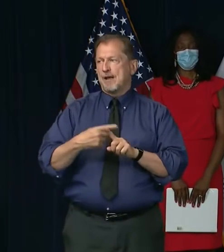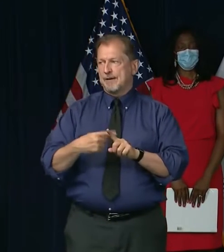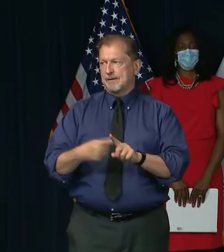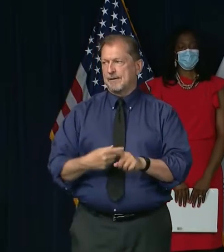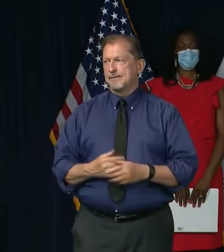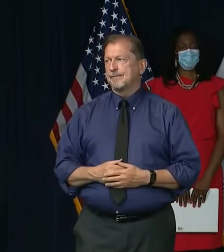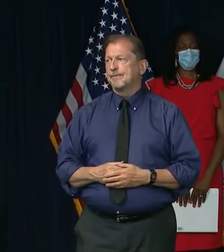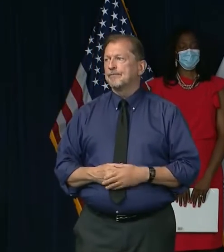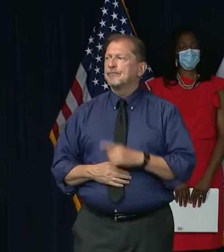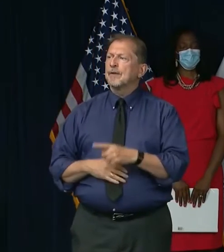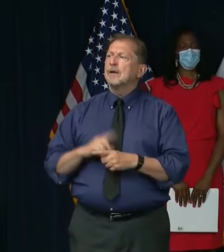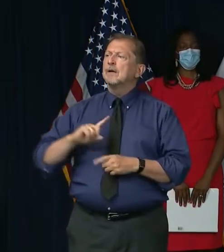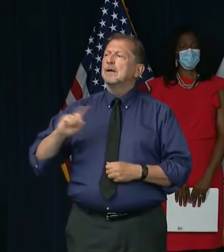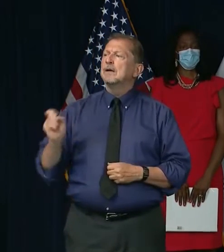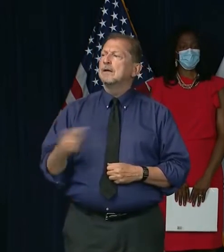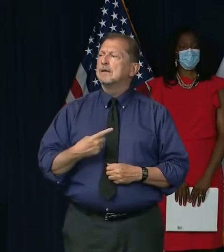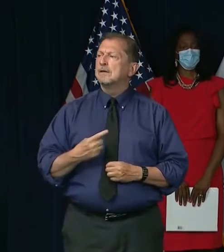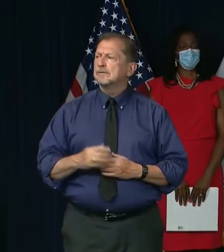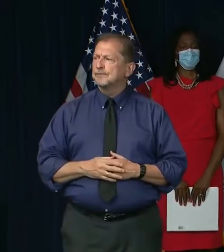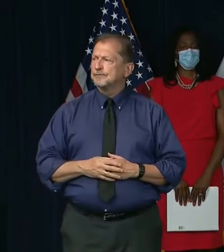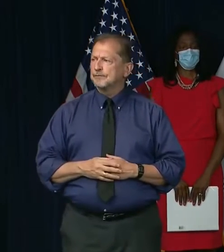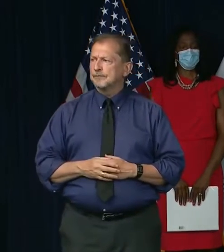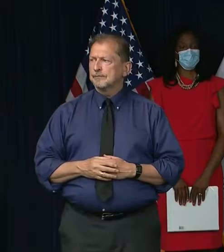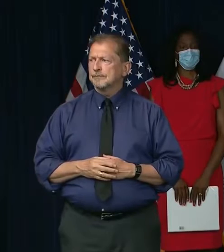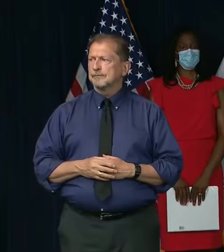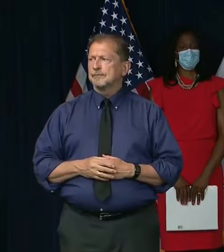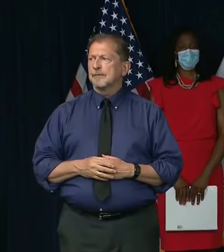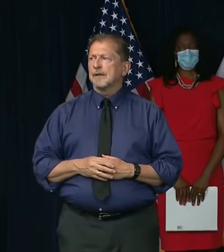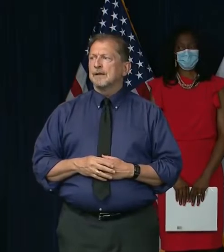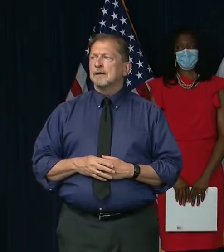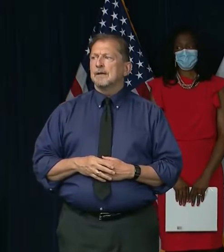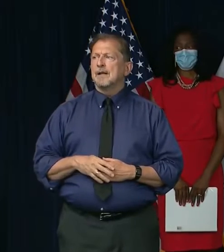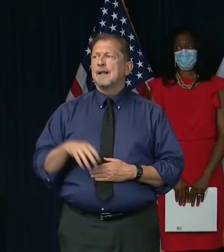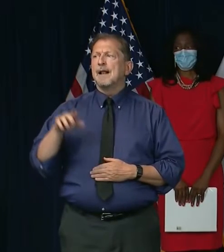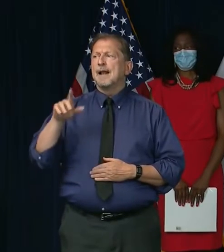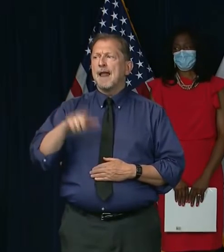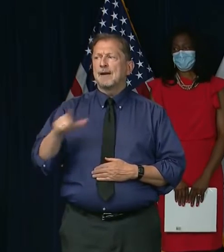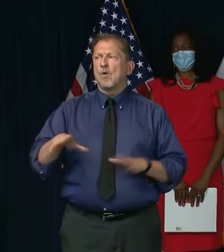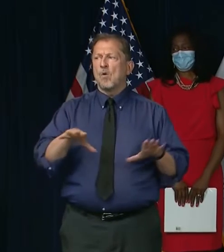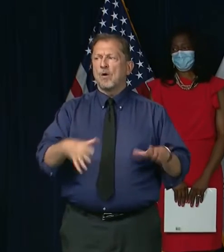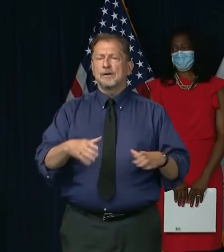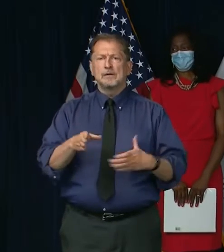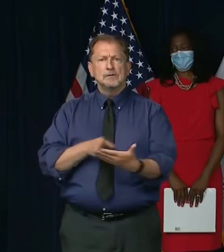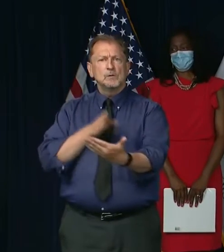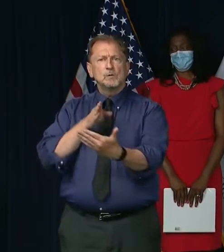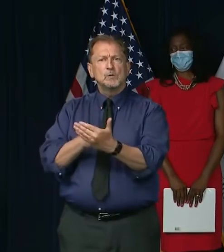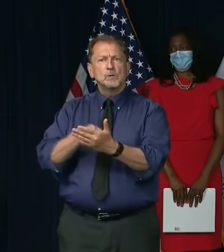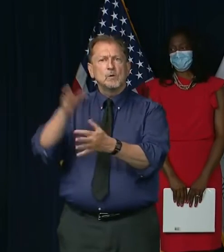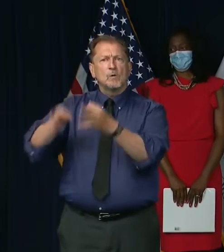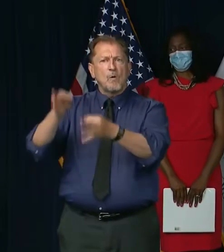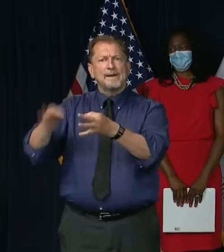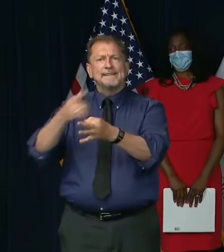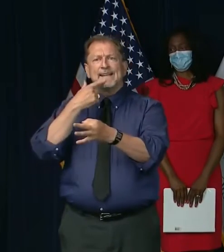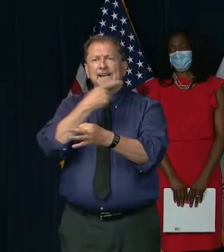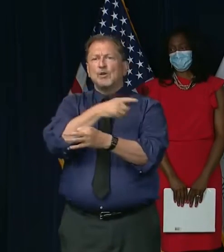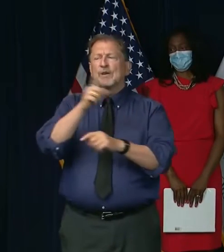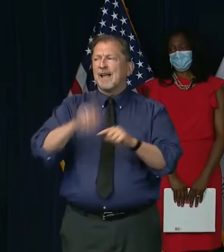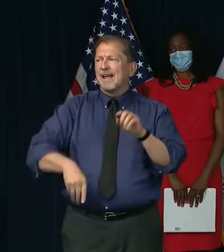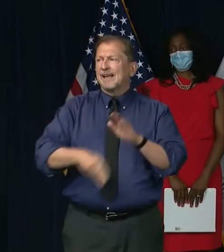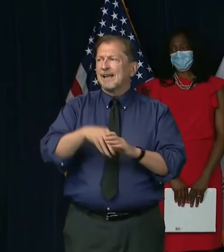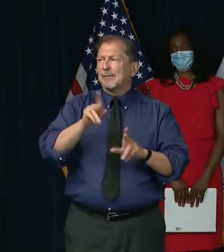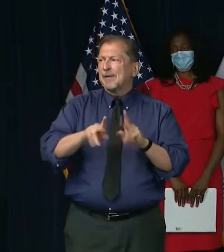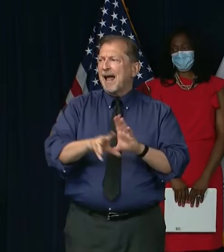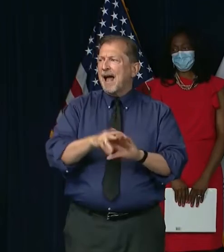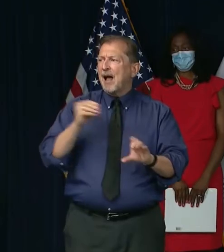Amanda Vinicke from WTTW. What's your reaction to the lawsuit filed by landlords that seek to halt your ban on residential evictions on grounds